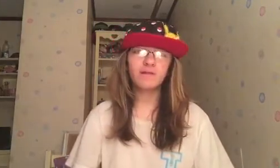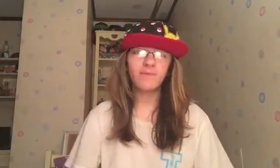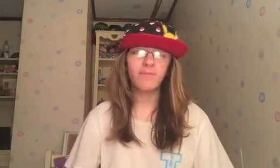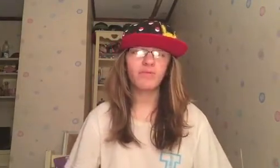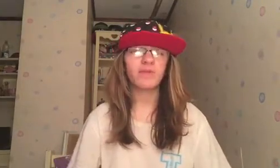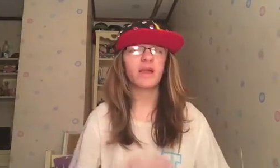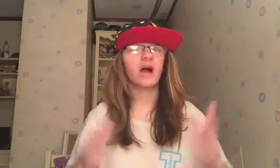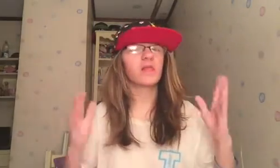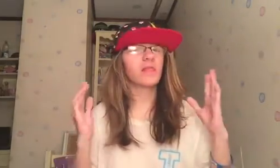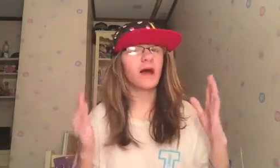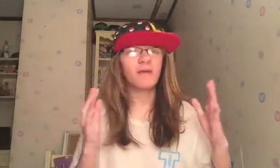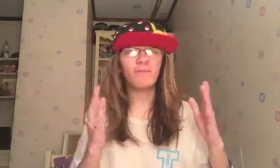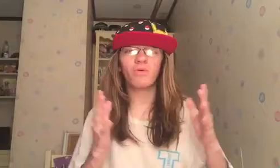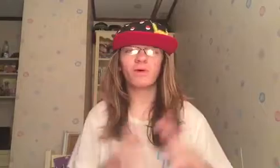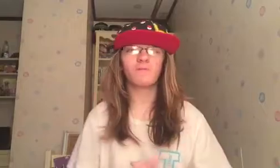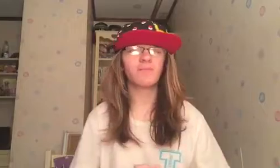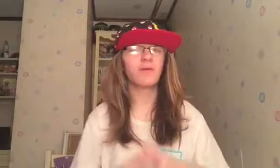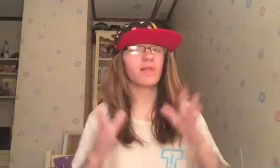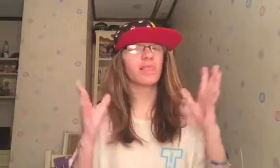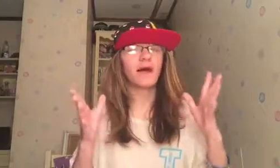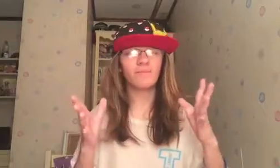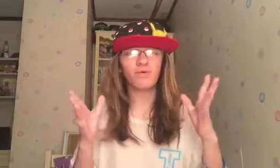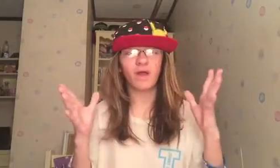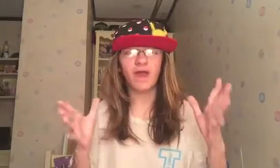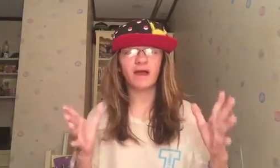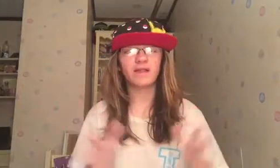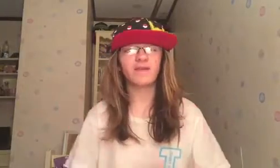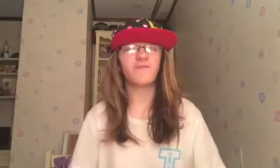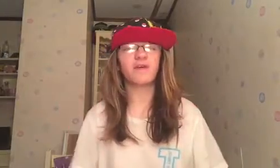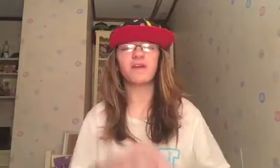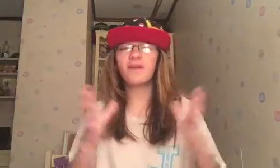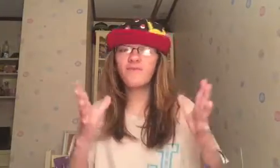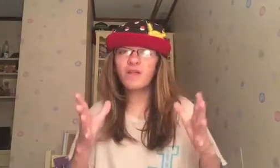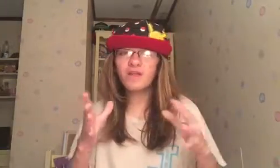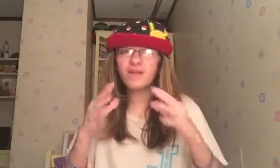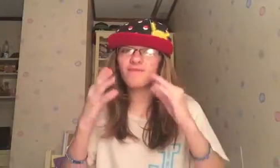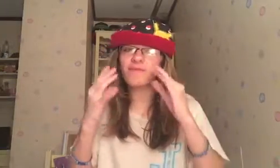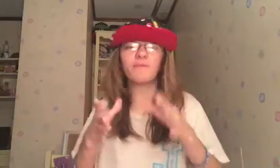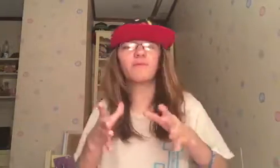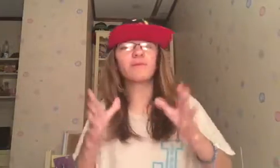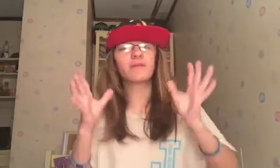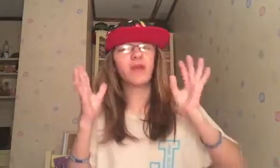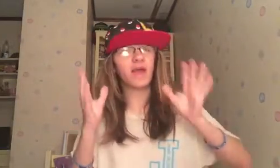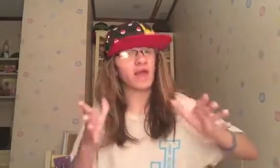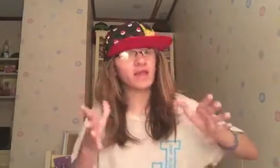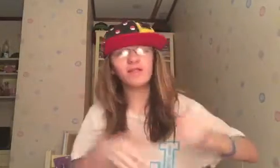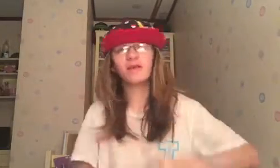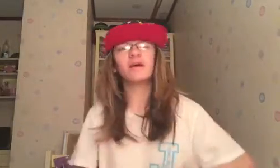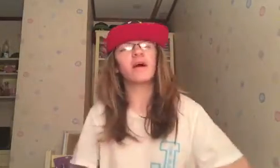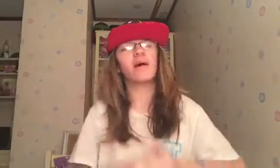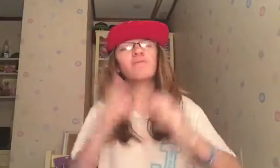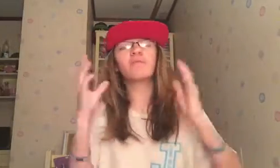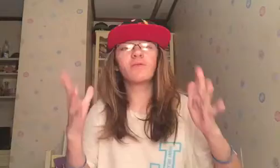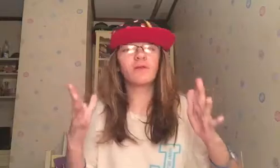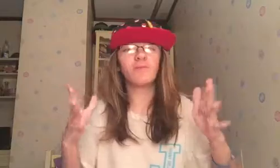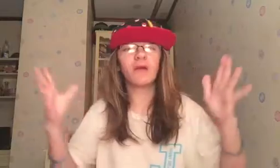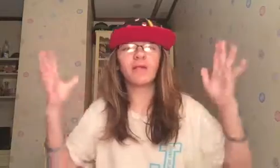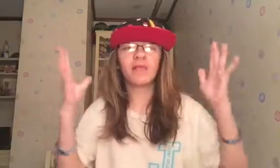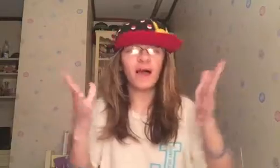going to be posting a lot more. I'm going to be a lot more active. Even if summer is going to end. I'm still going to be a lot